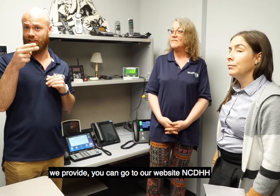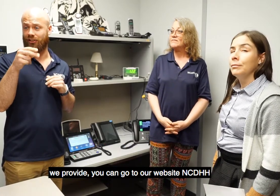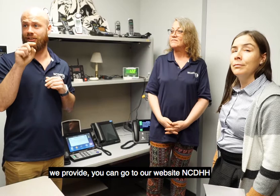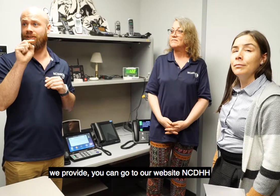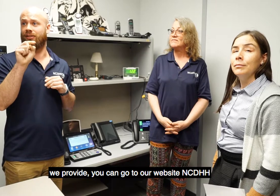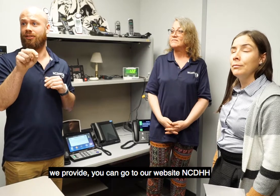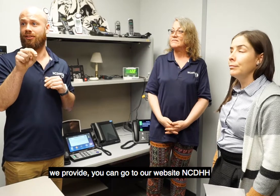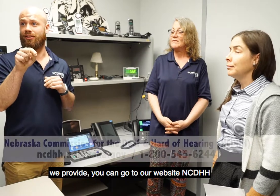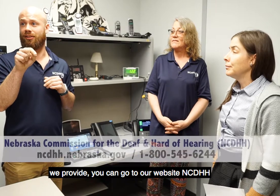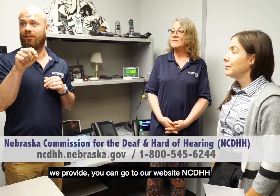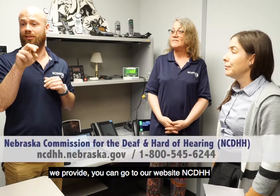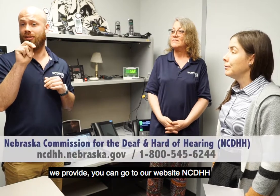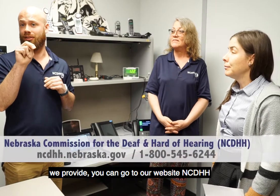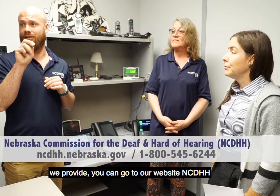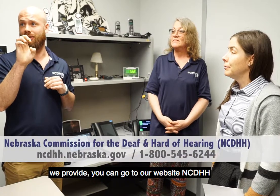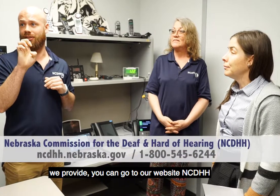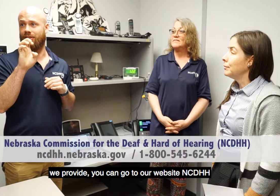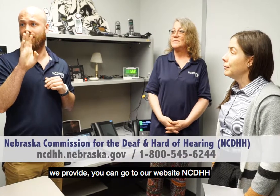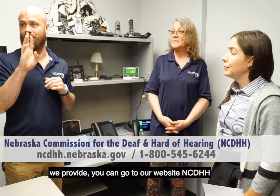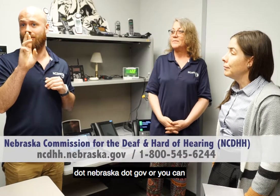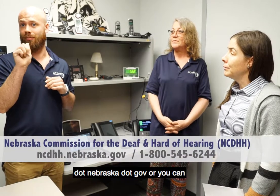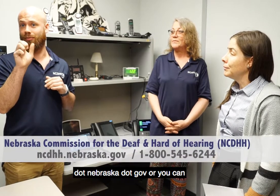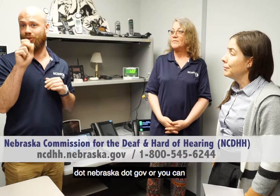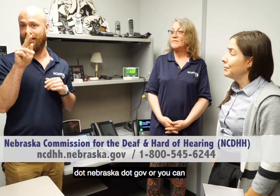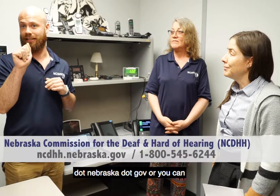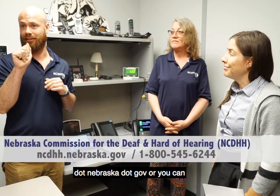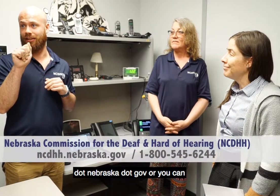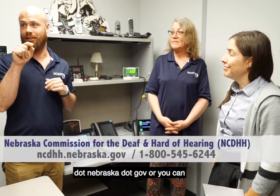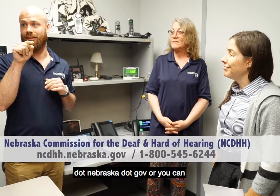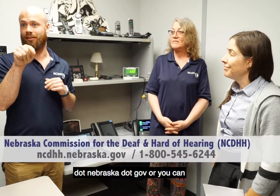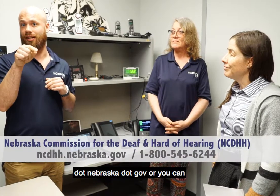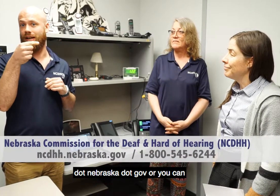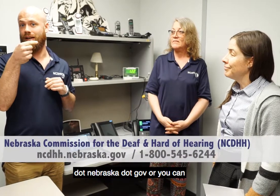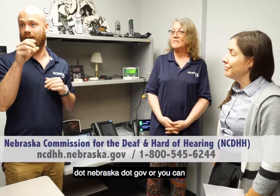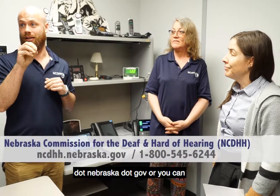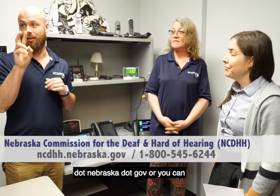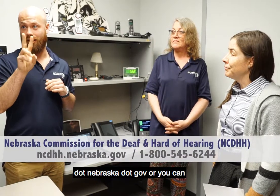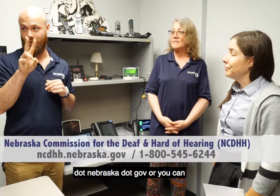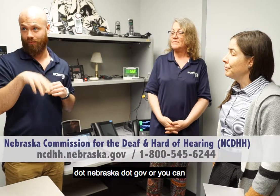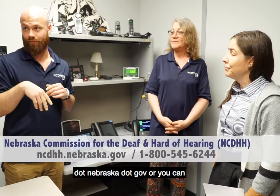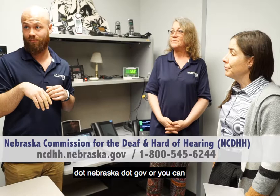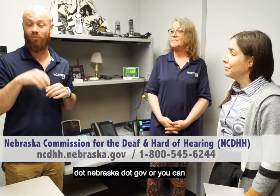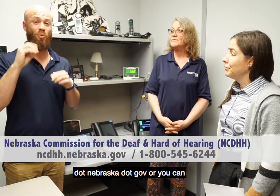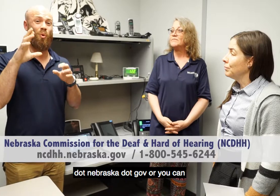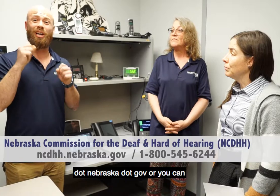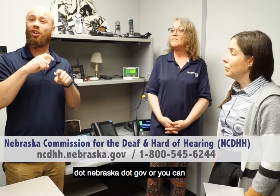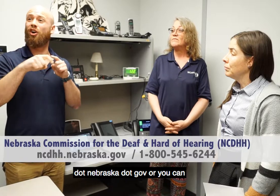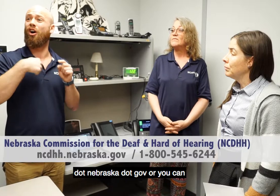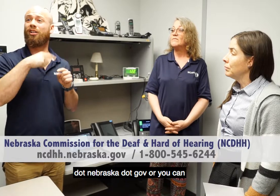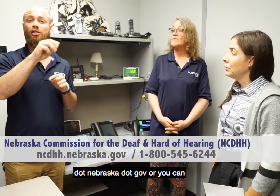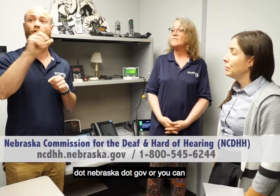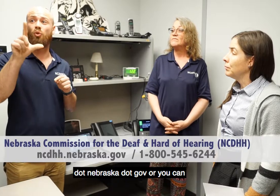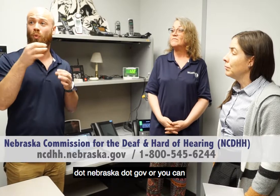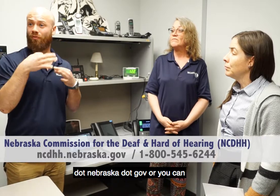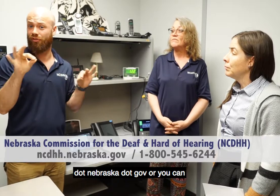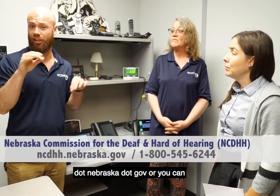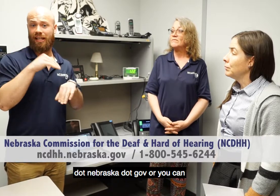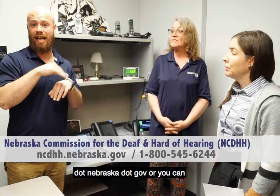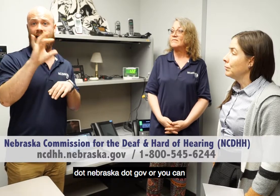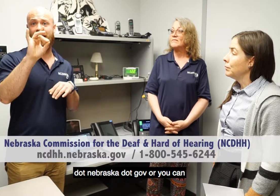our website, ncdhh.nebraska.gov or you can call us